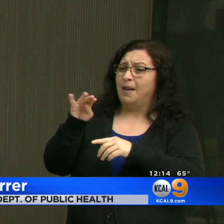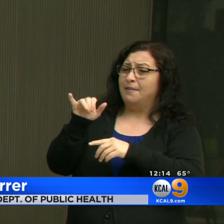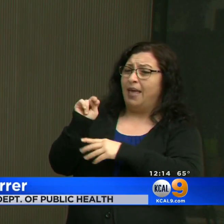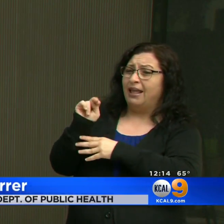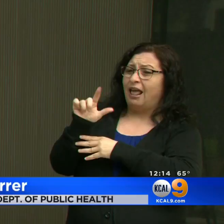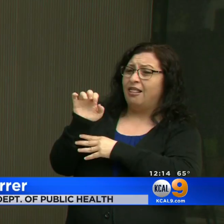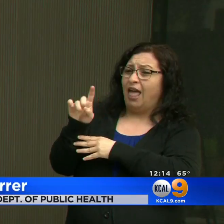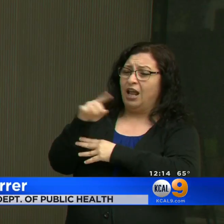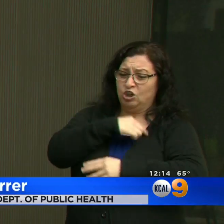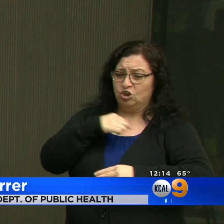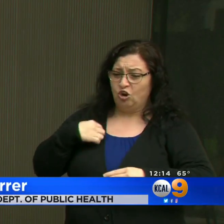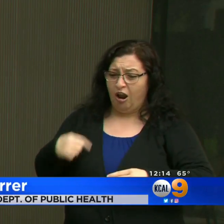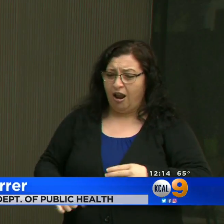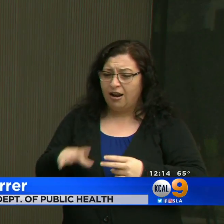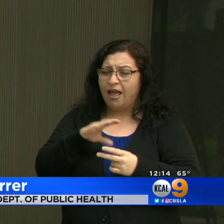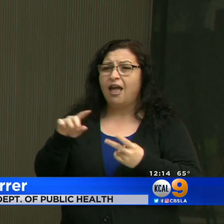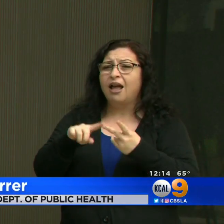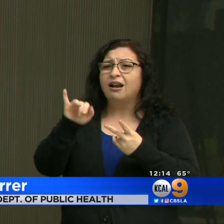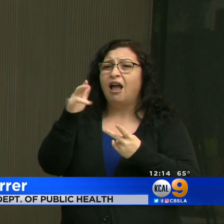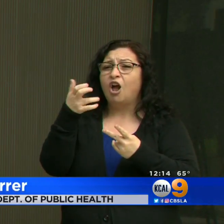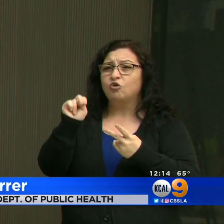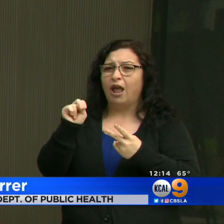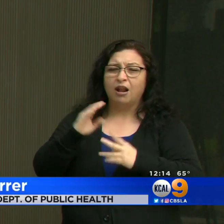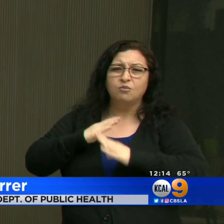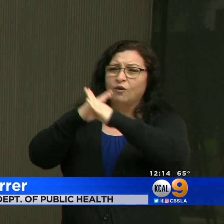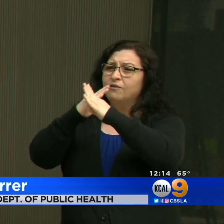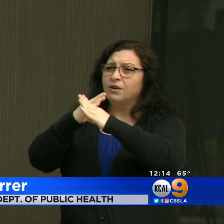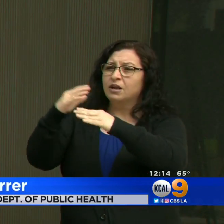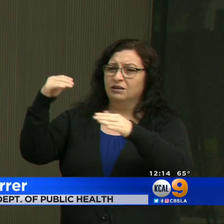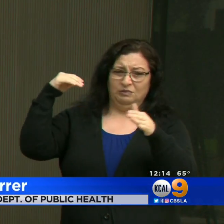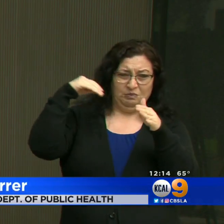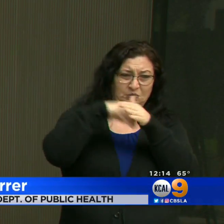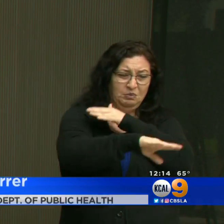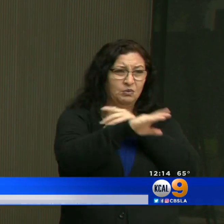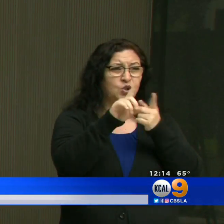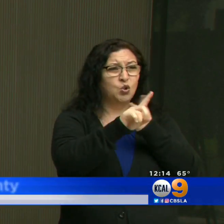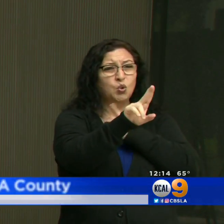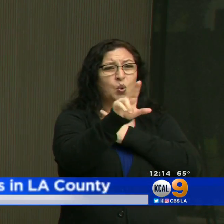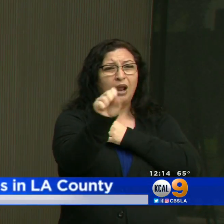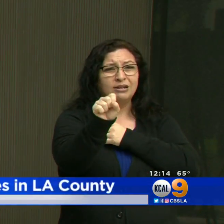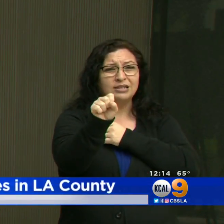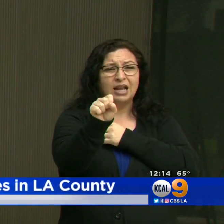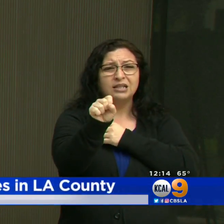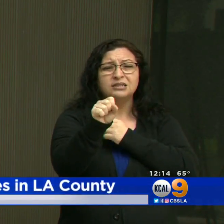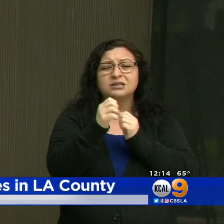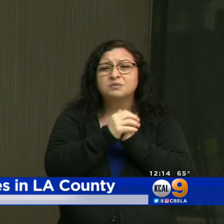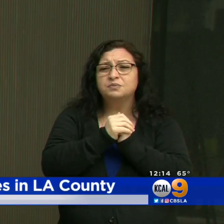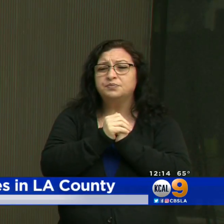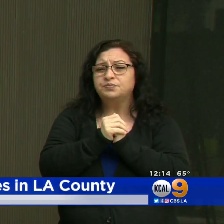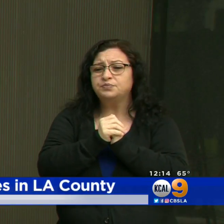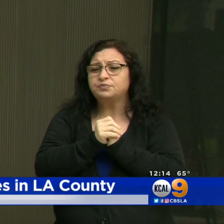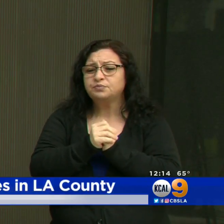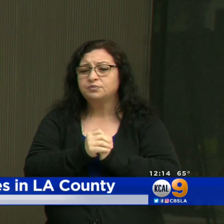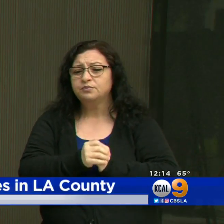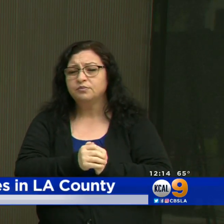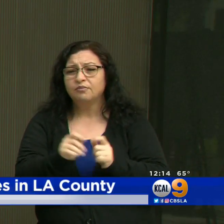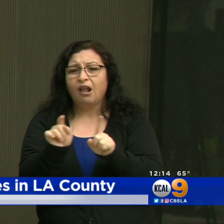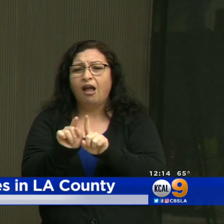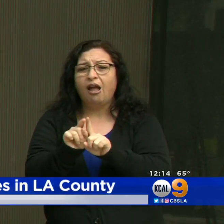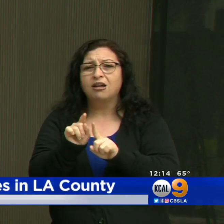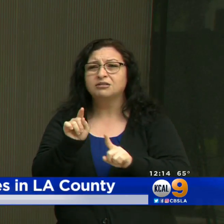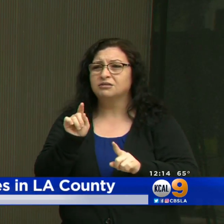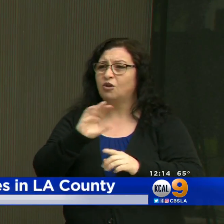here in Los Angeles. We are told that there are two new cases, one of them a person who traveled to Japan, but the other one,